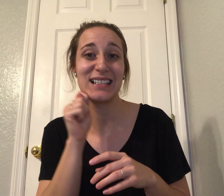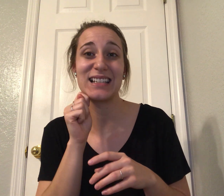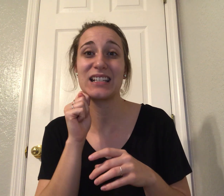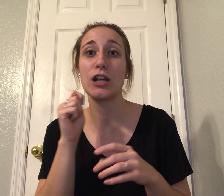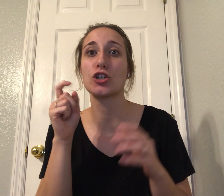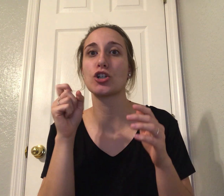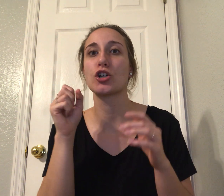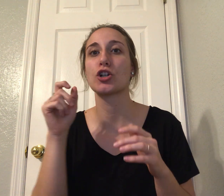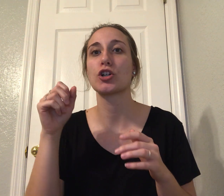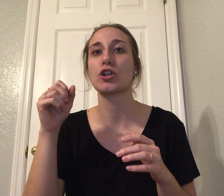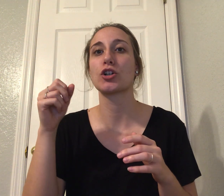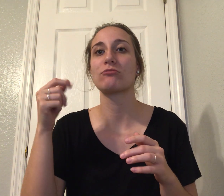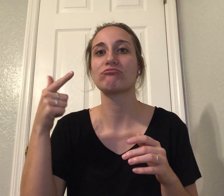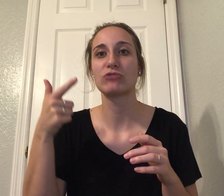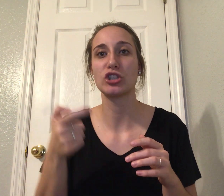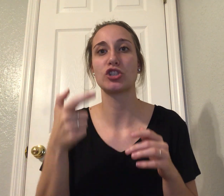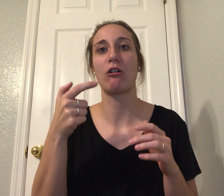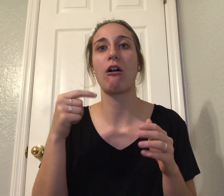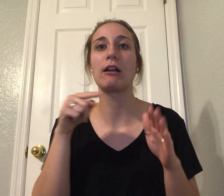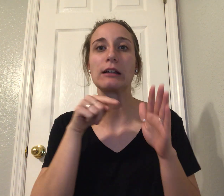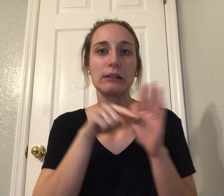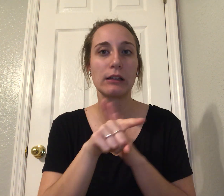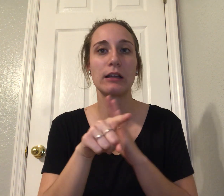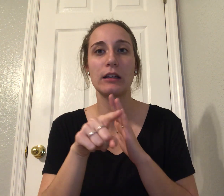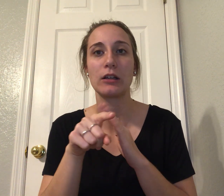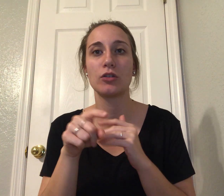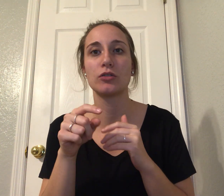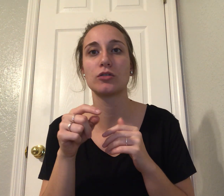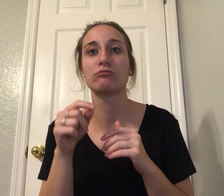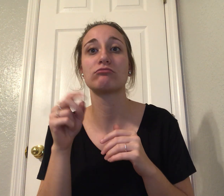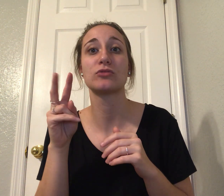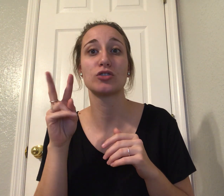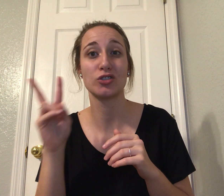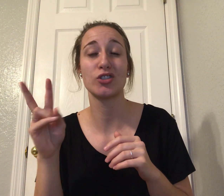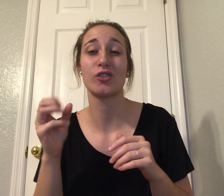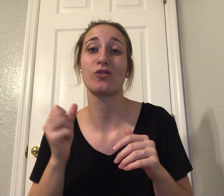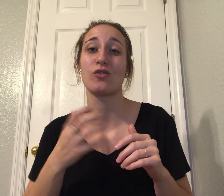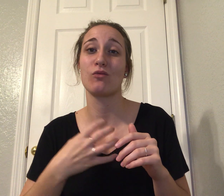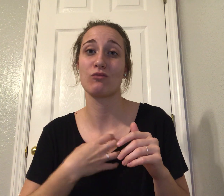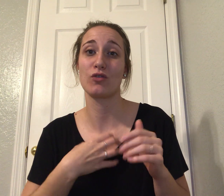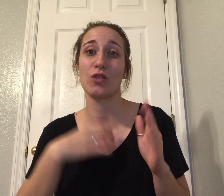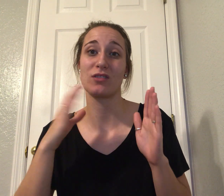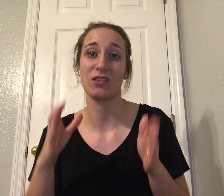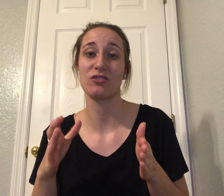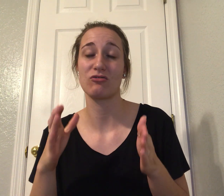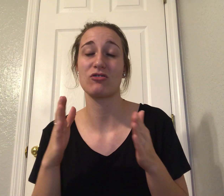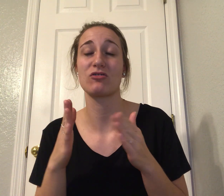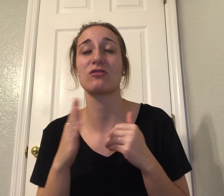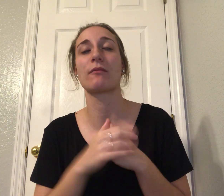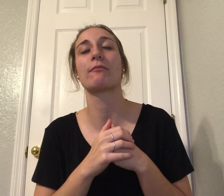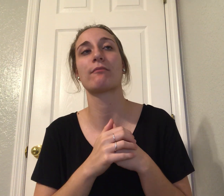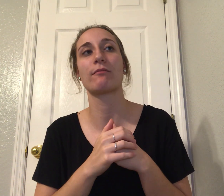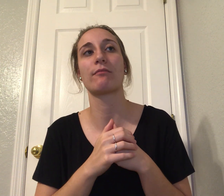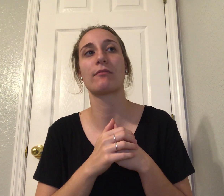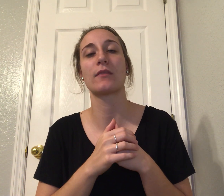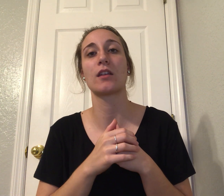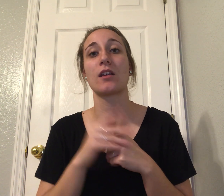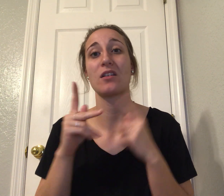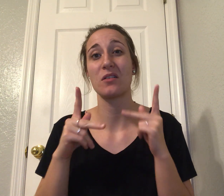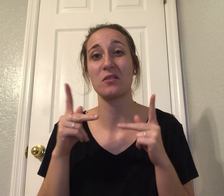experts, when extremists start to take matters into their own hands. Those experts found it deeply alarming when the FBI said earlier